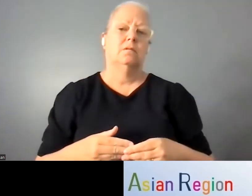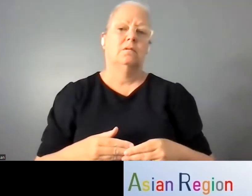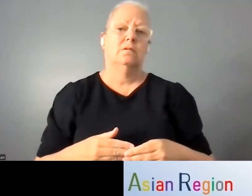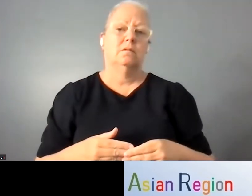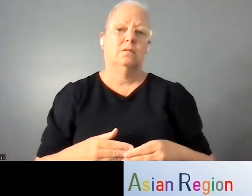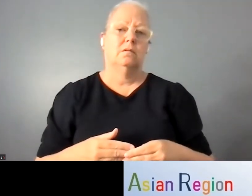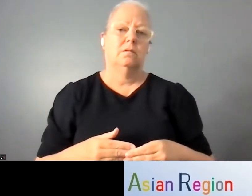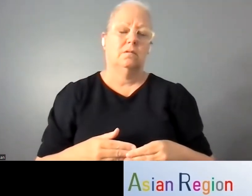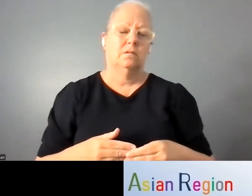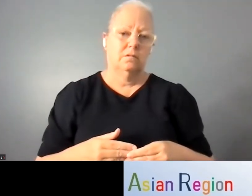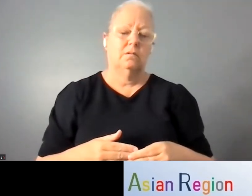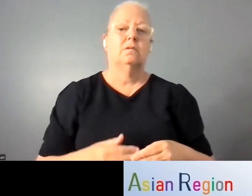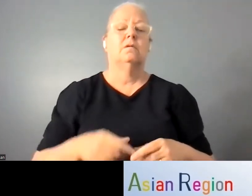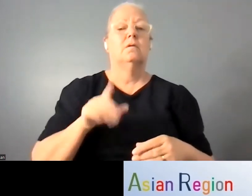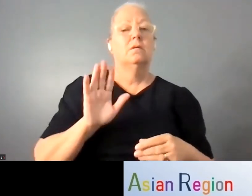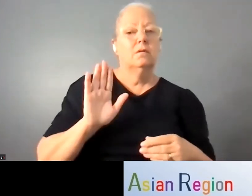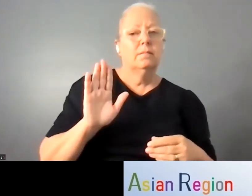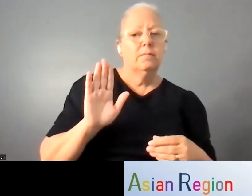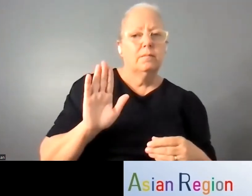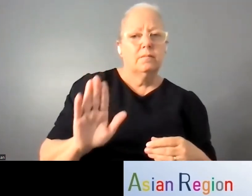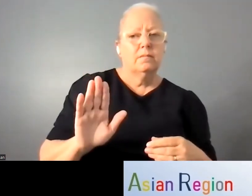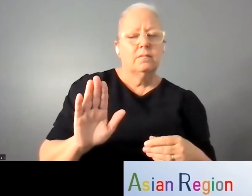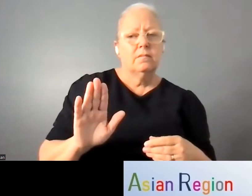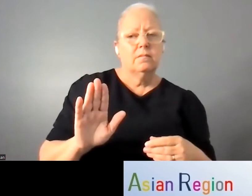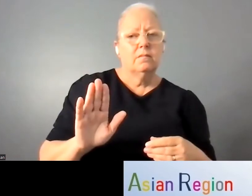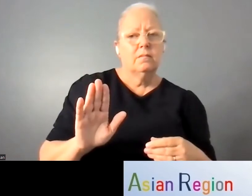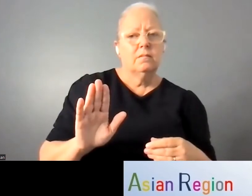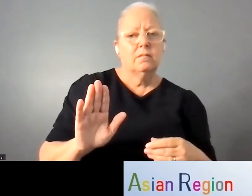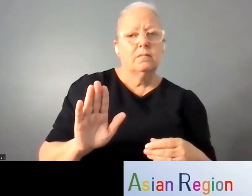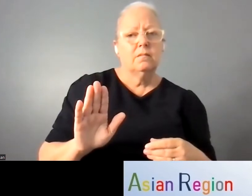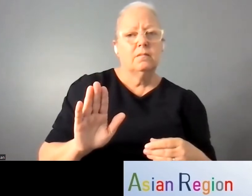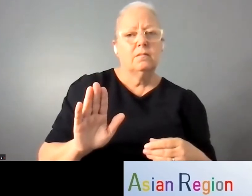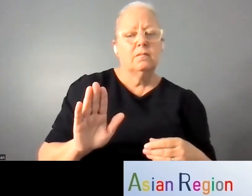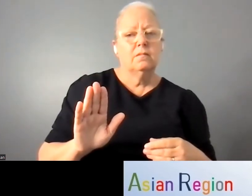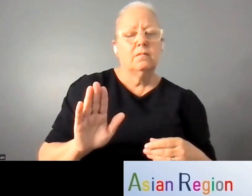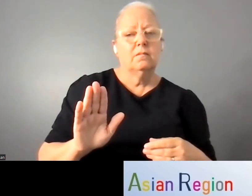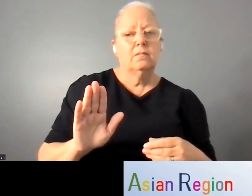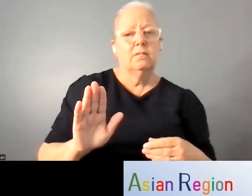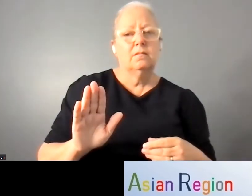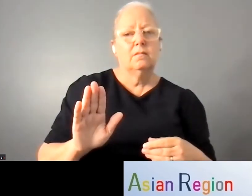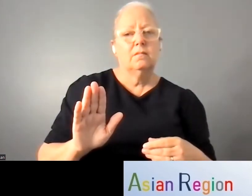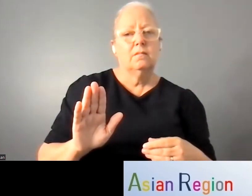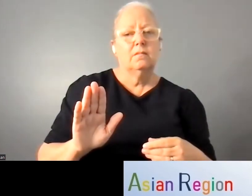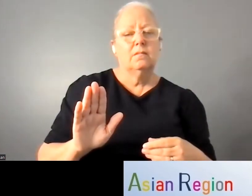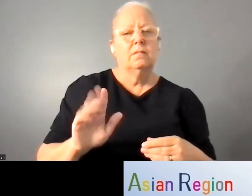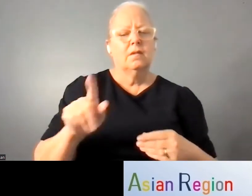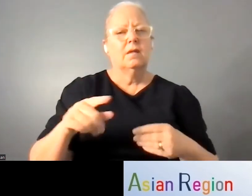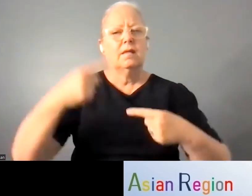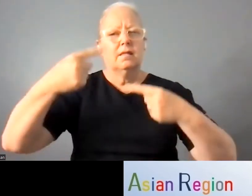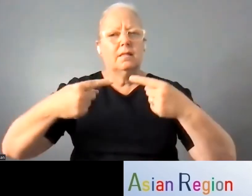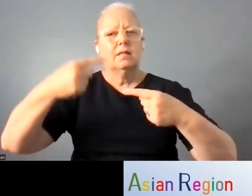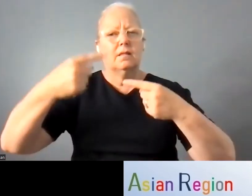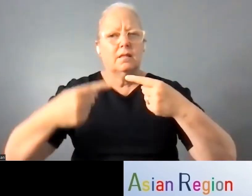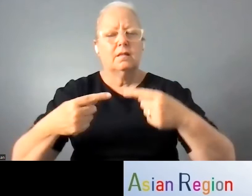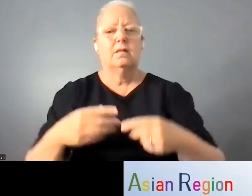student. Asha Petal studies at the Sharp Memorial School for the Blind to the